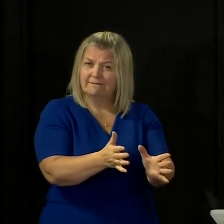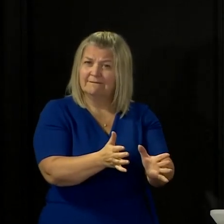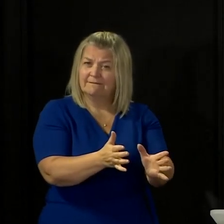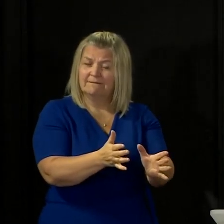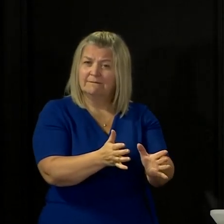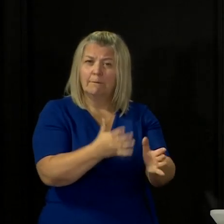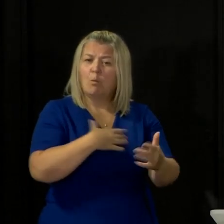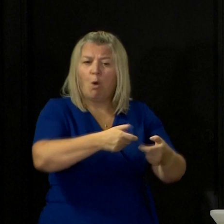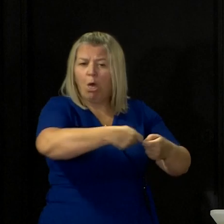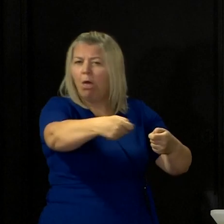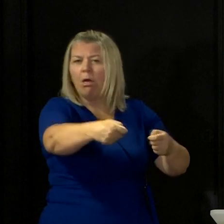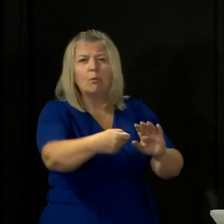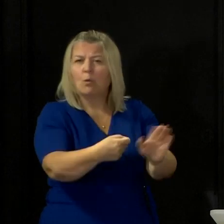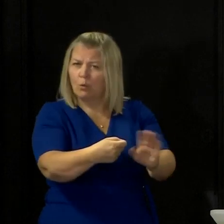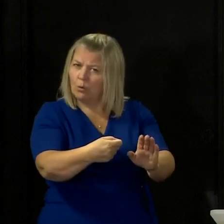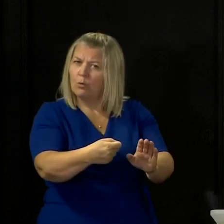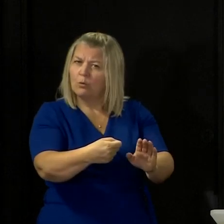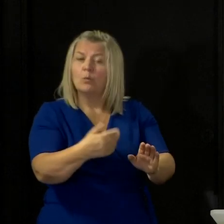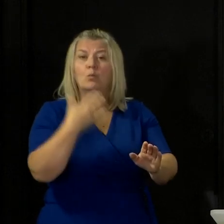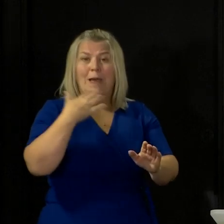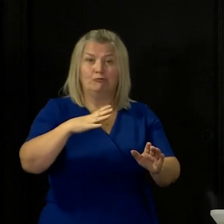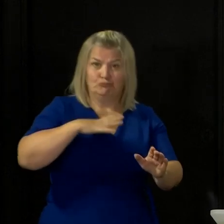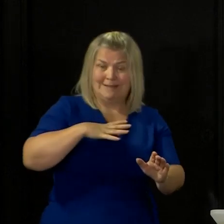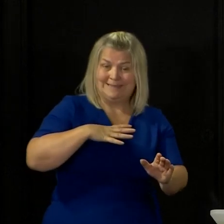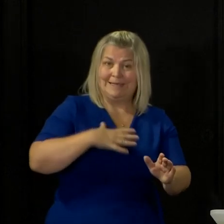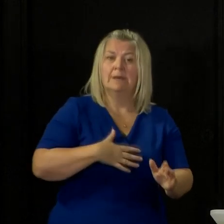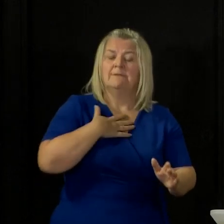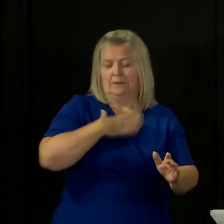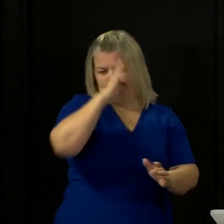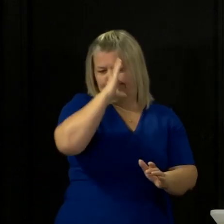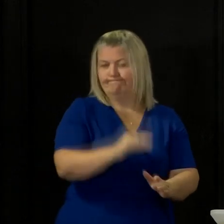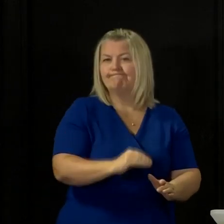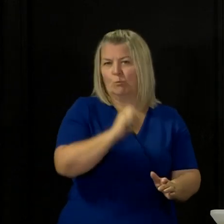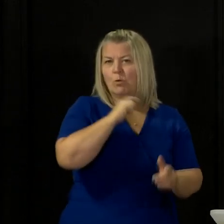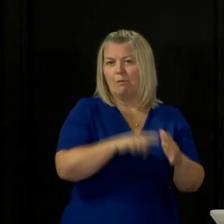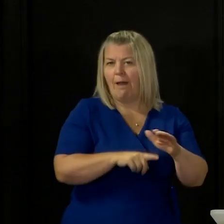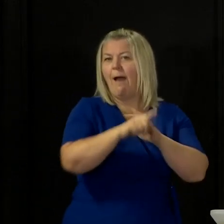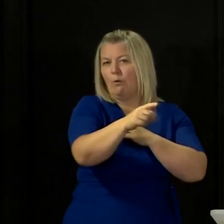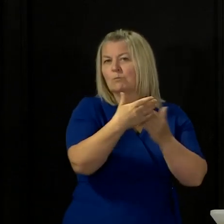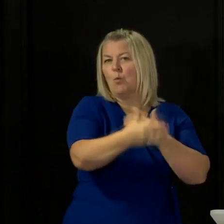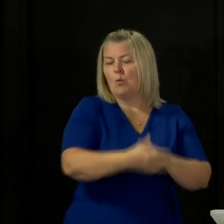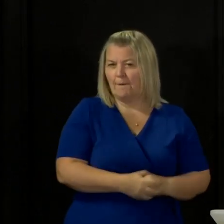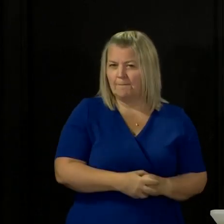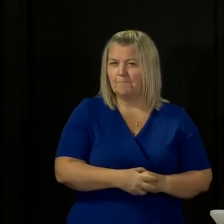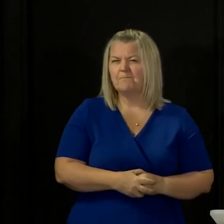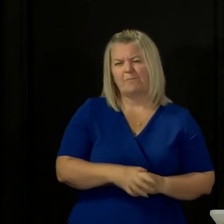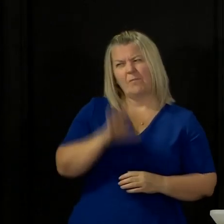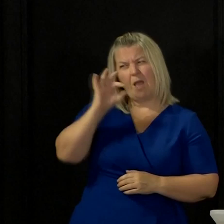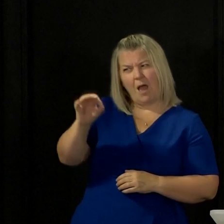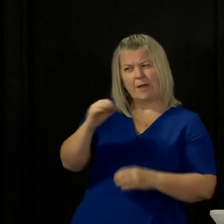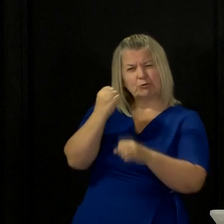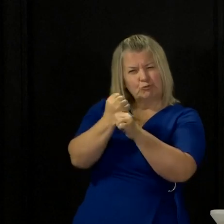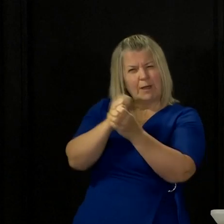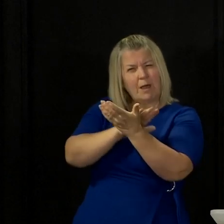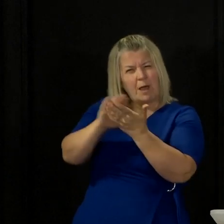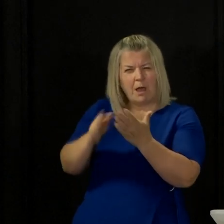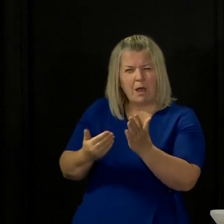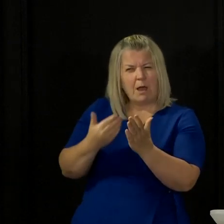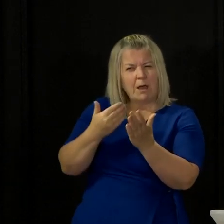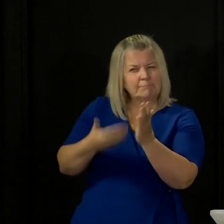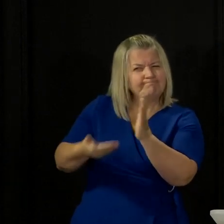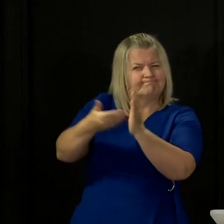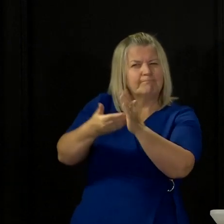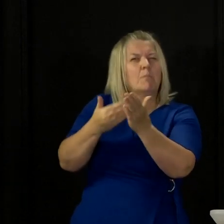advice tells us is necessary. I'm going to ask Gregor to say a word or two about how that advice is formulated and how that advice